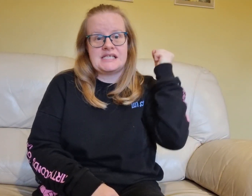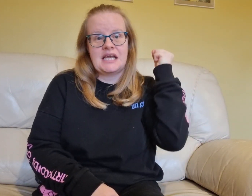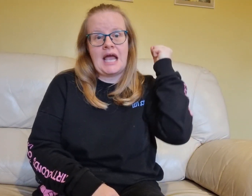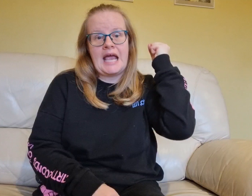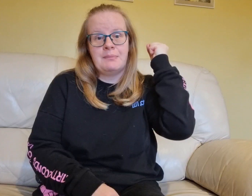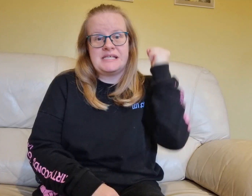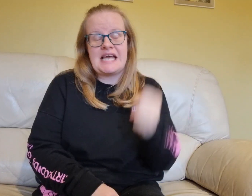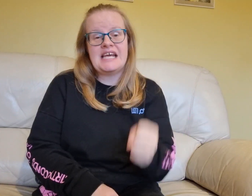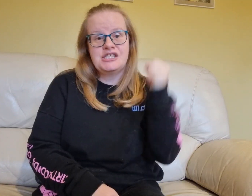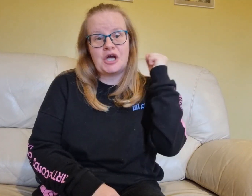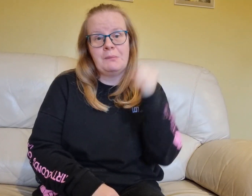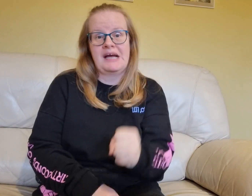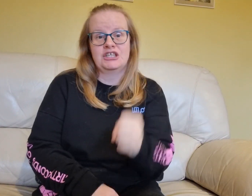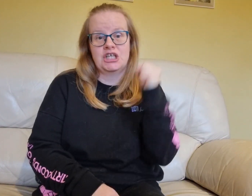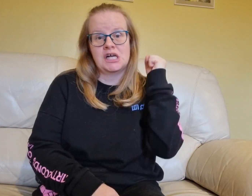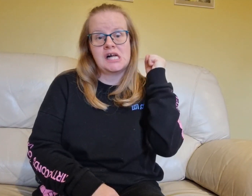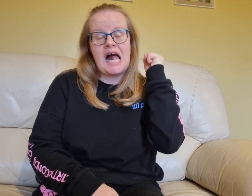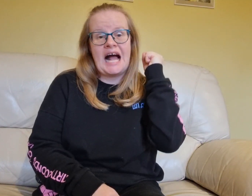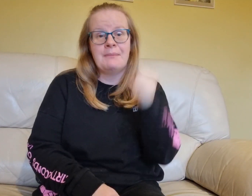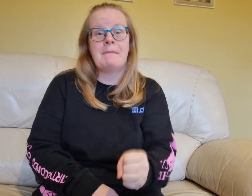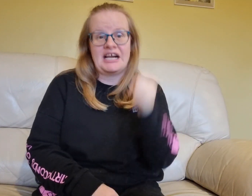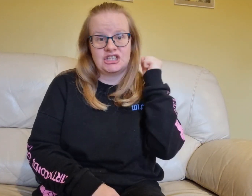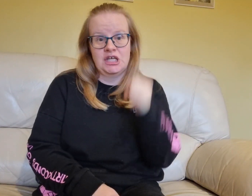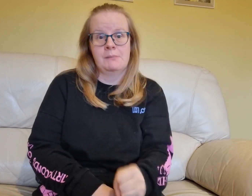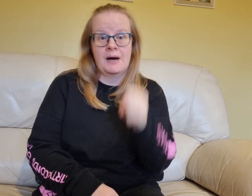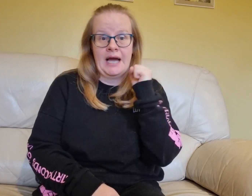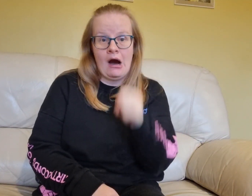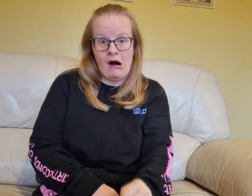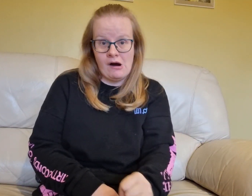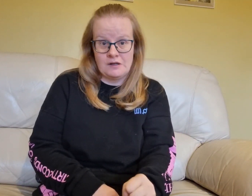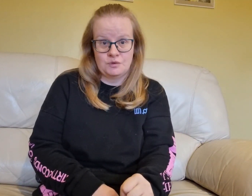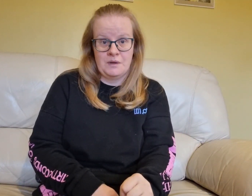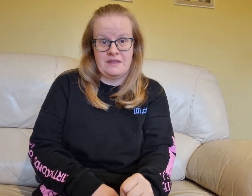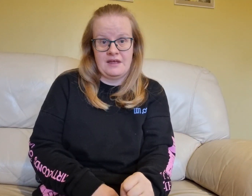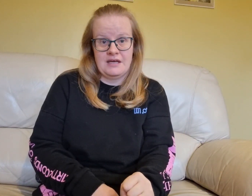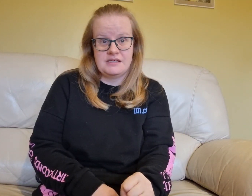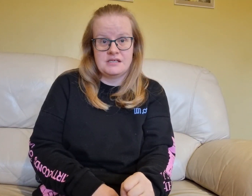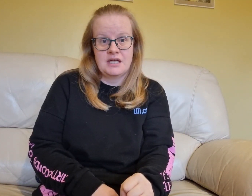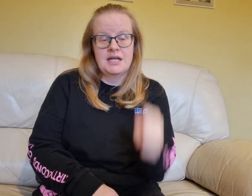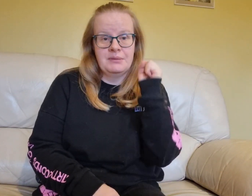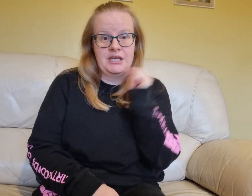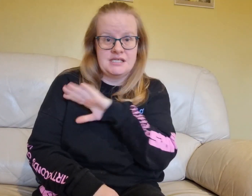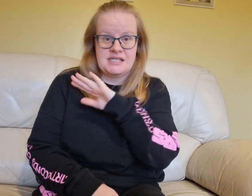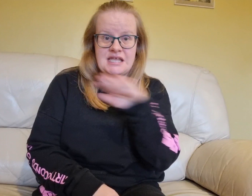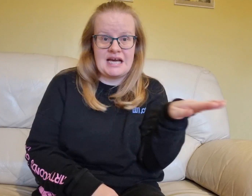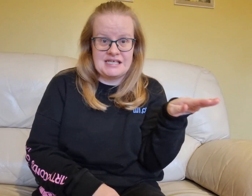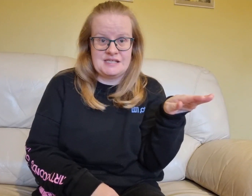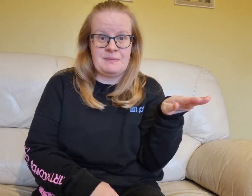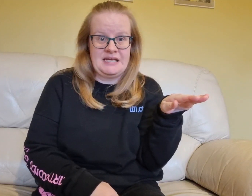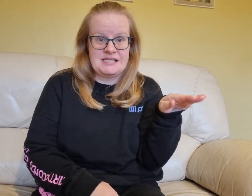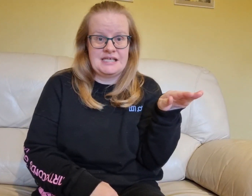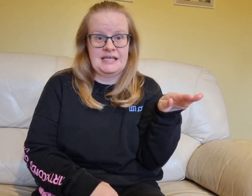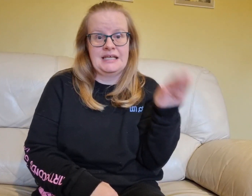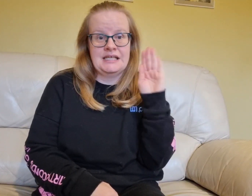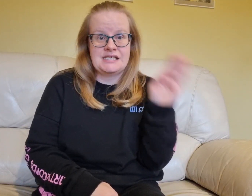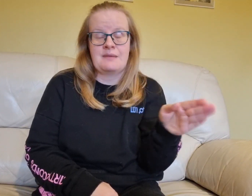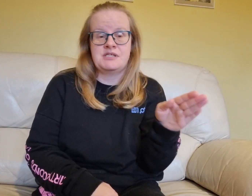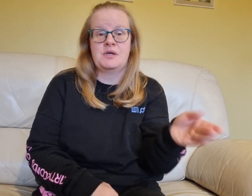getting a potato masher and mashing my heart with it, because that is basically this episode,